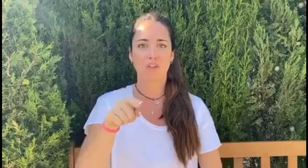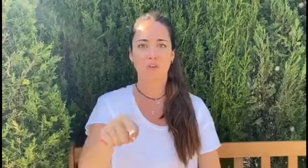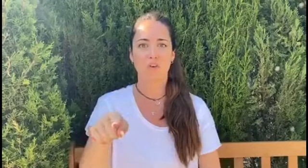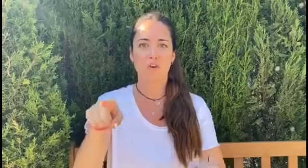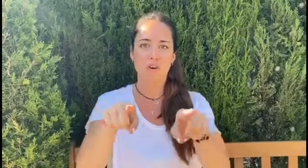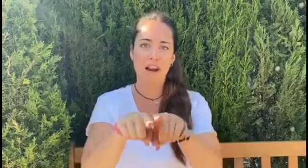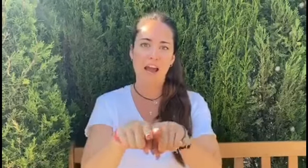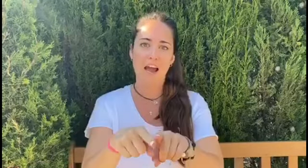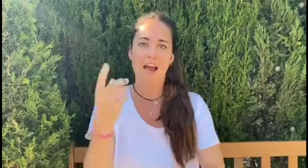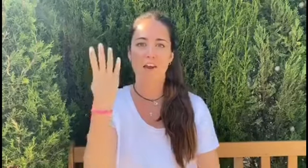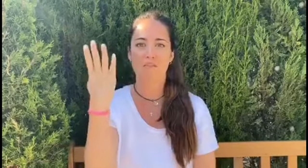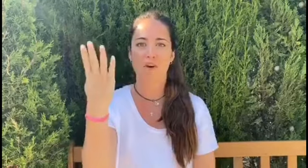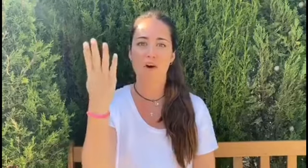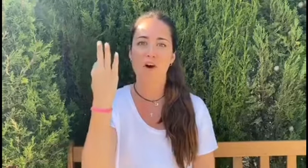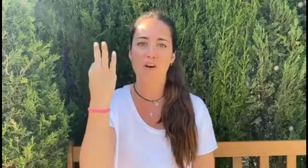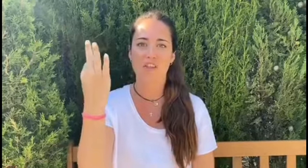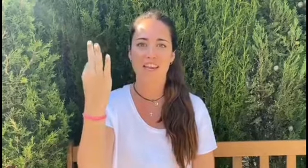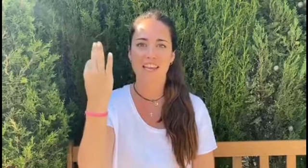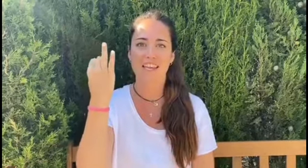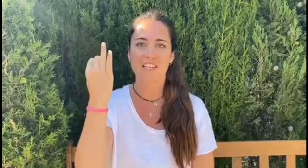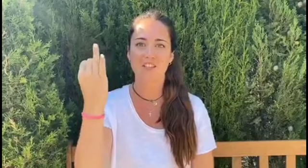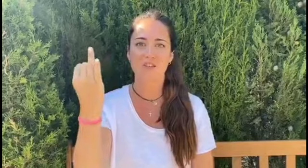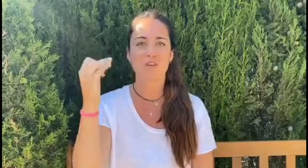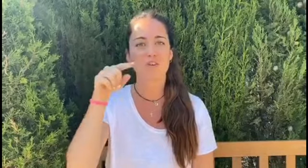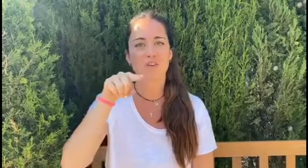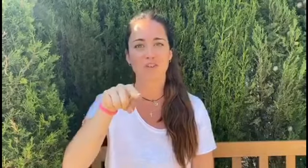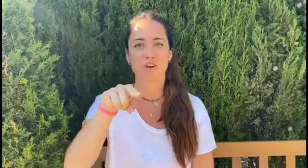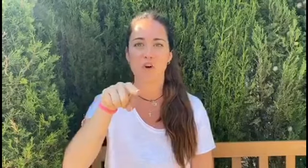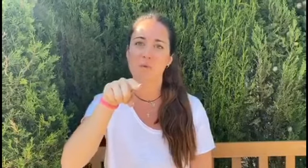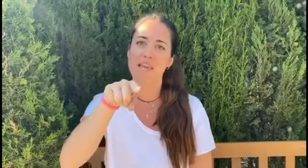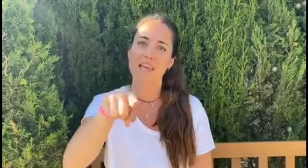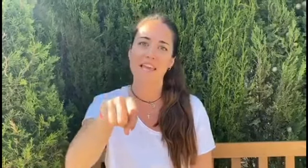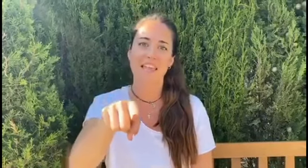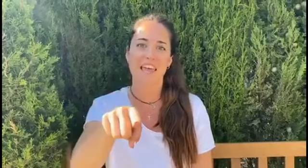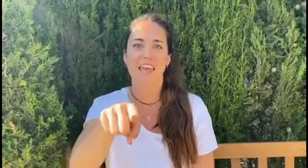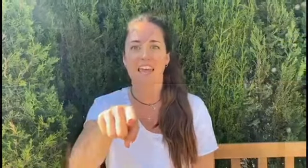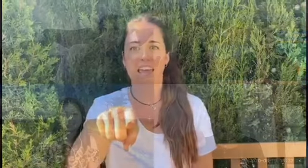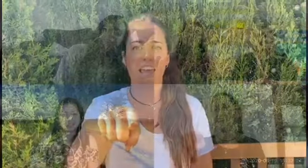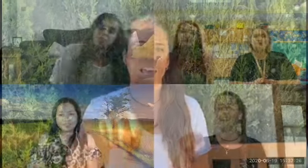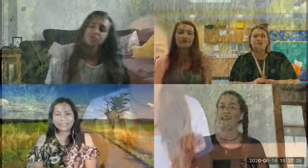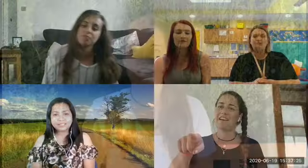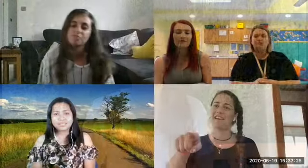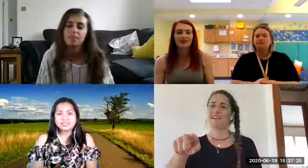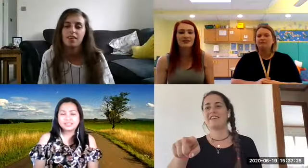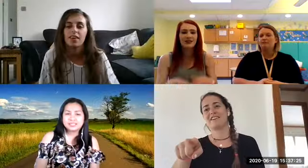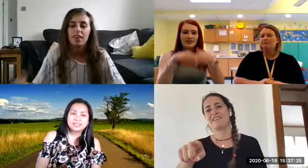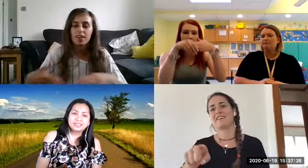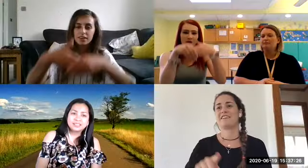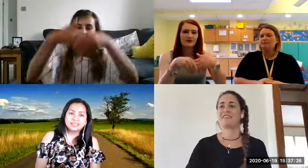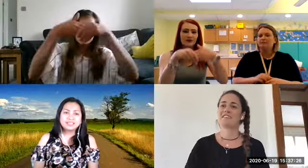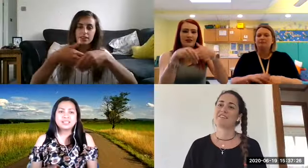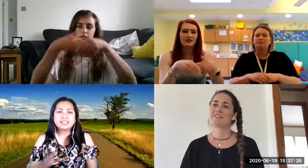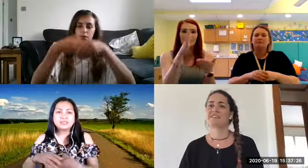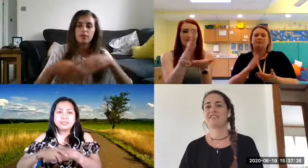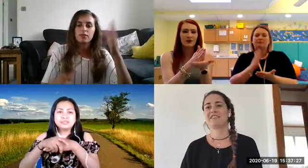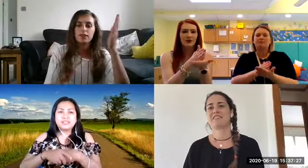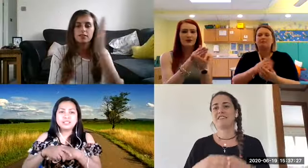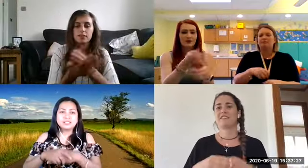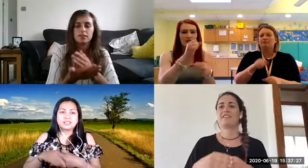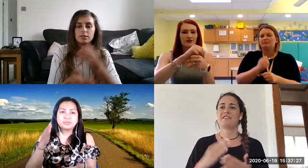you like 4, 3, 2 and you'll be there Cause that's what friends are